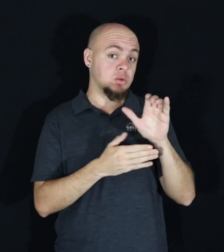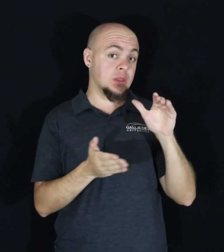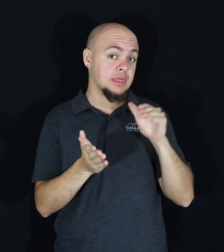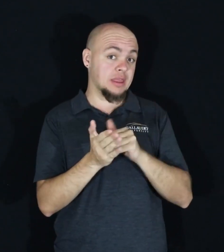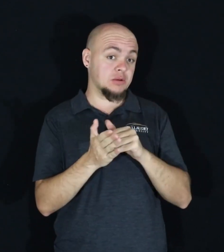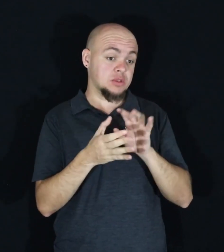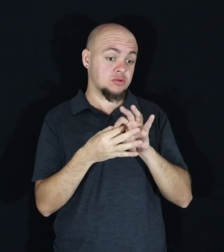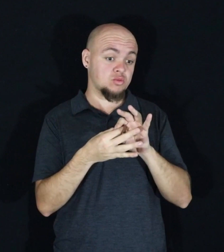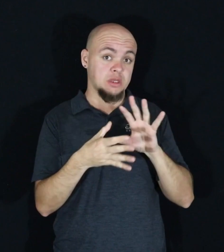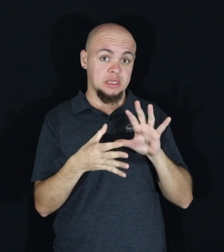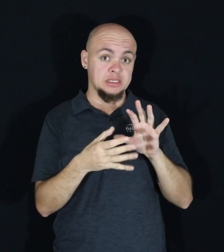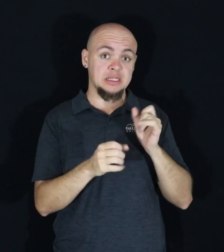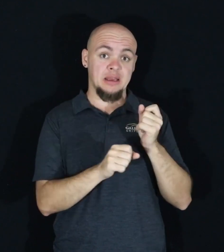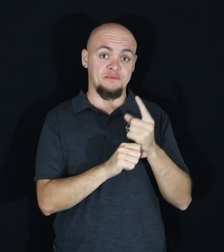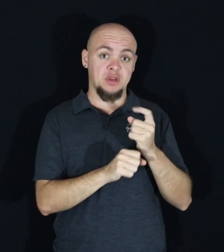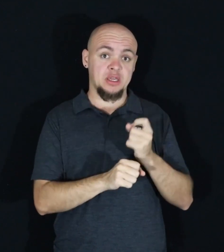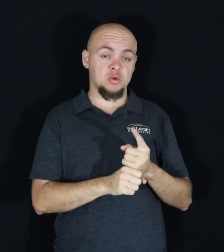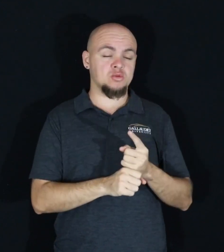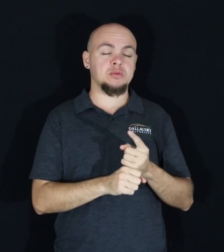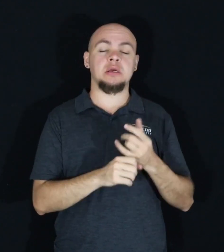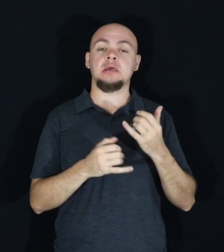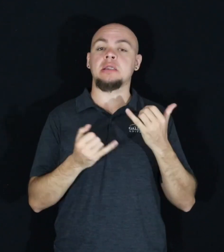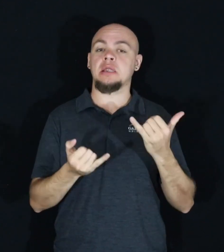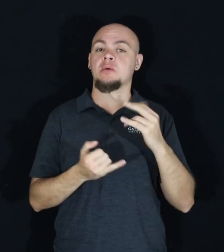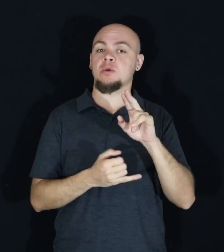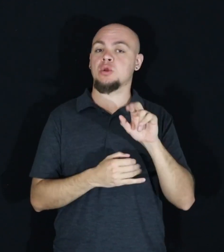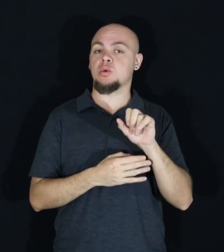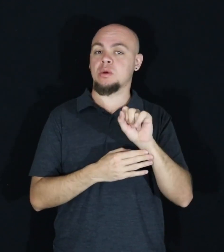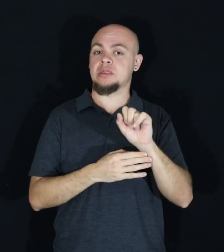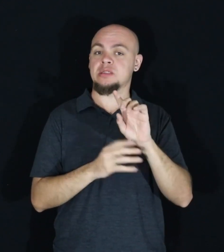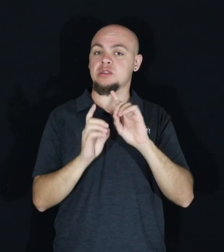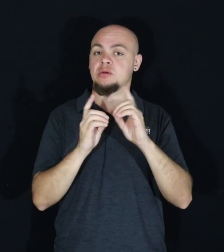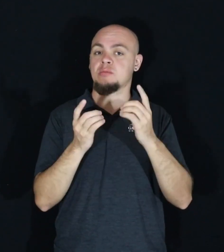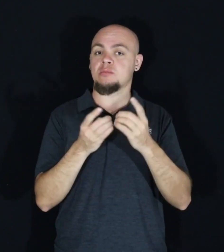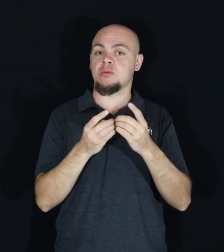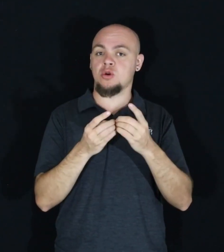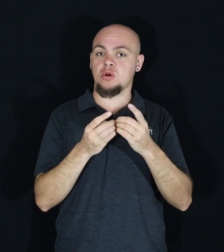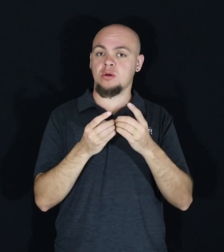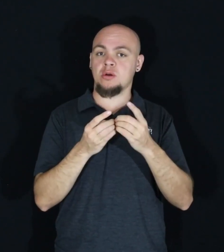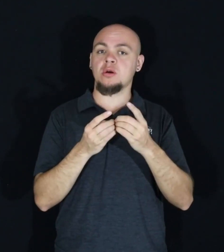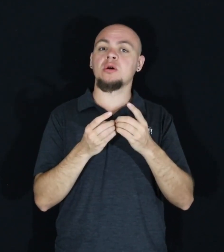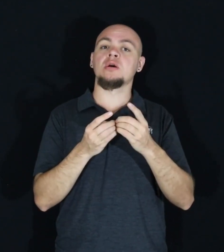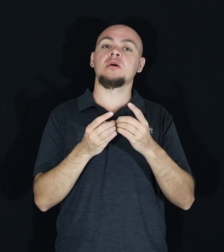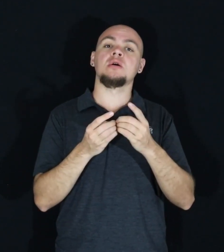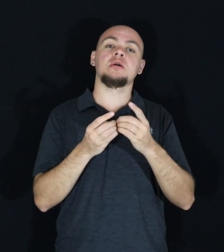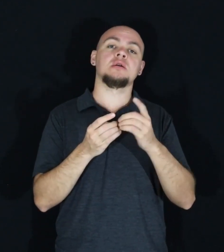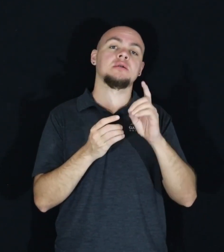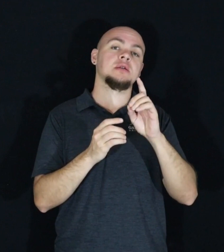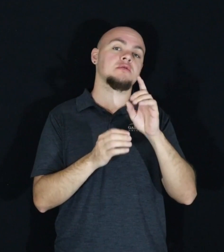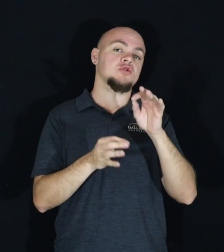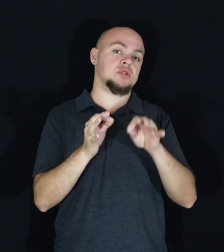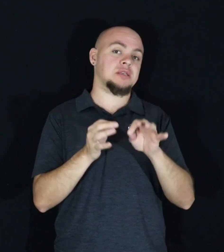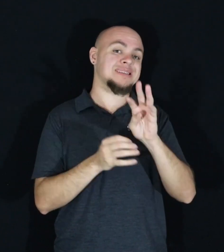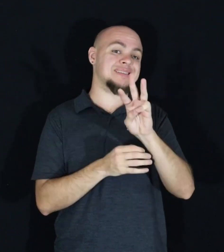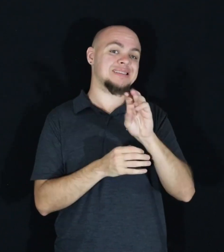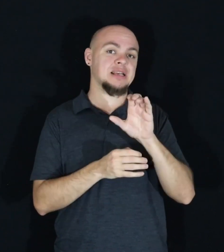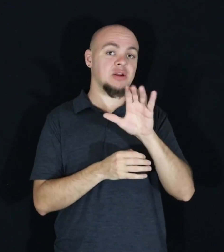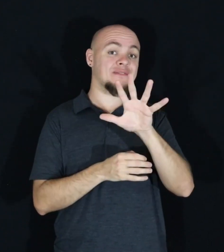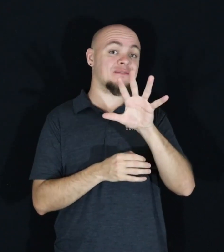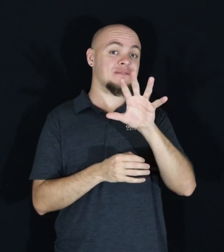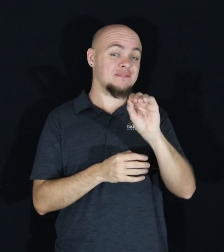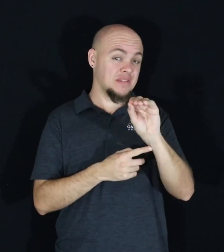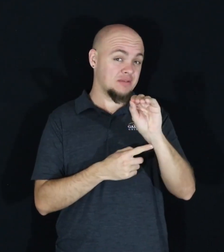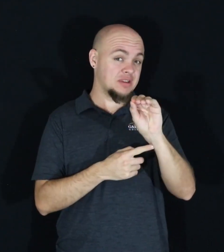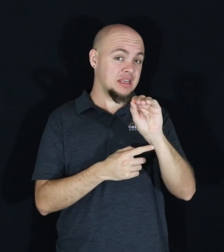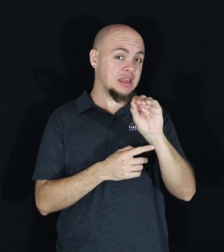released each year, according to the U.S. Department of Justice, we're now at 650,000. That's roughly an